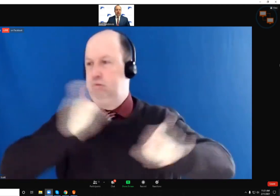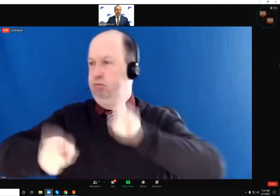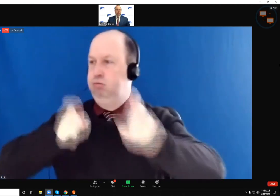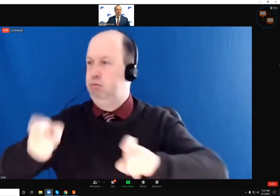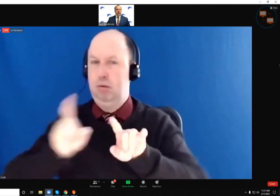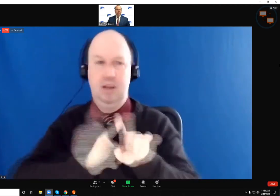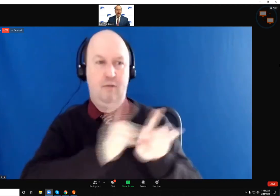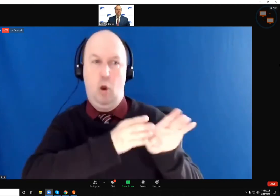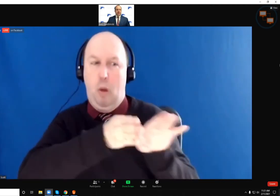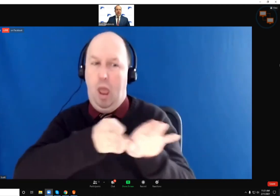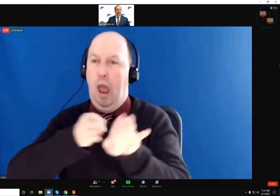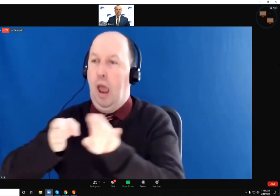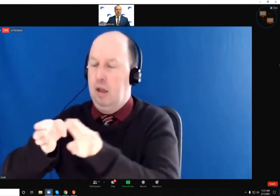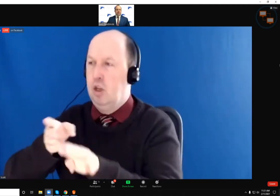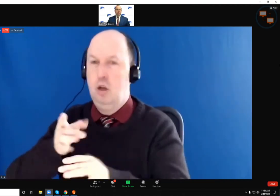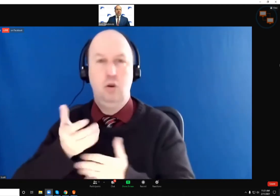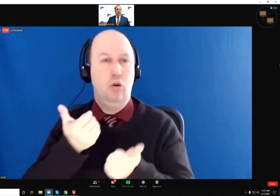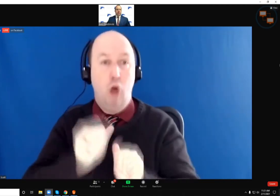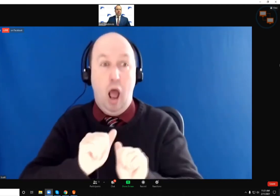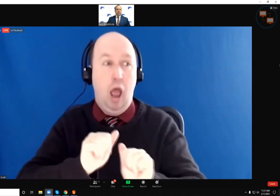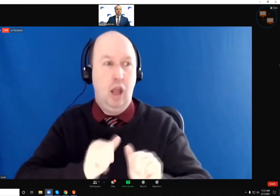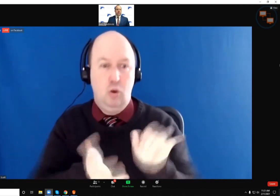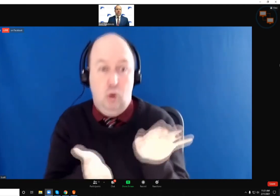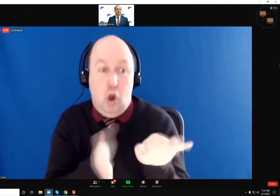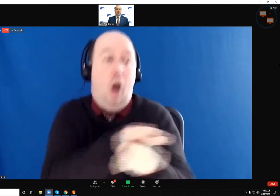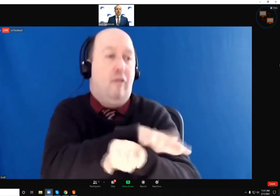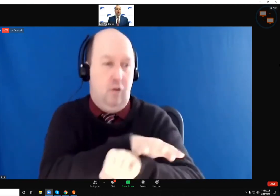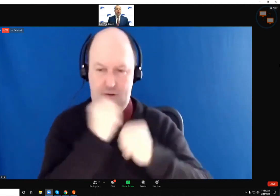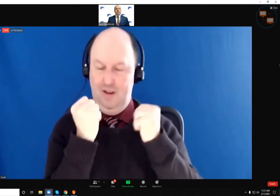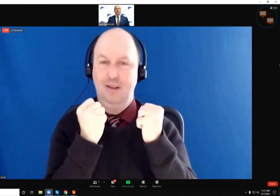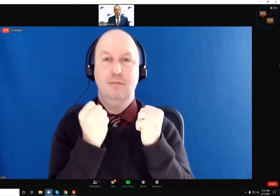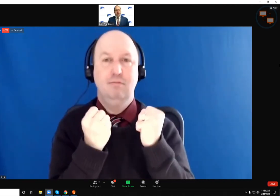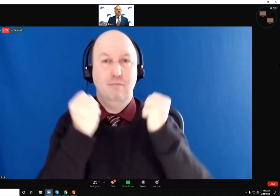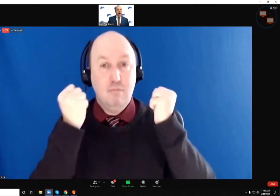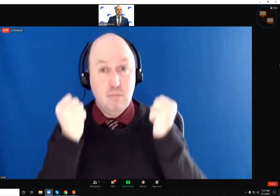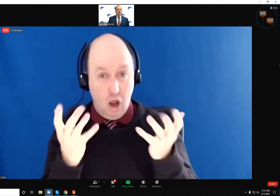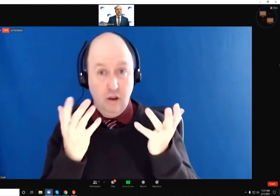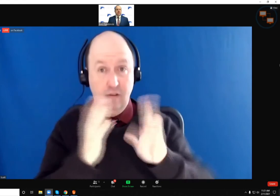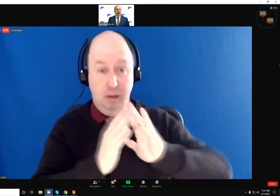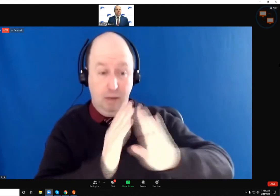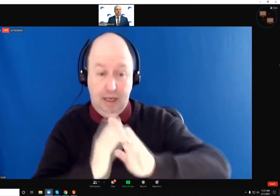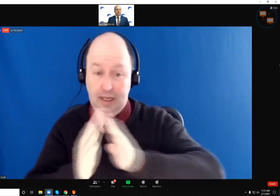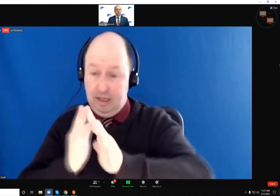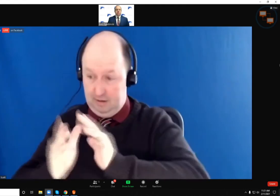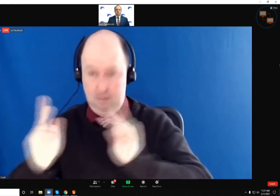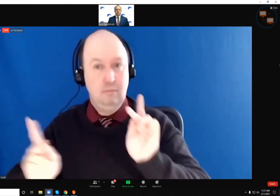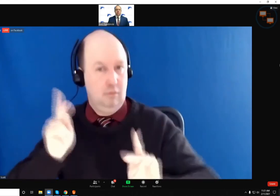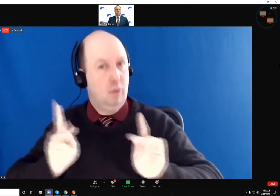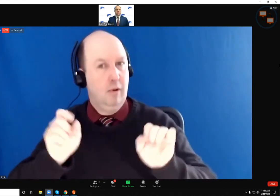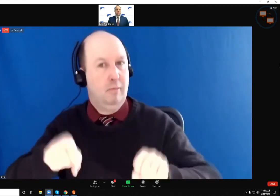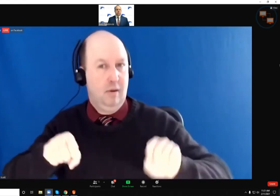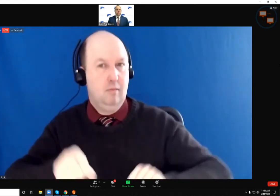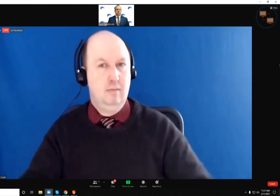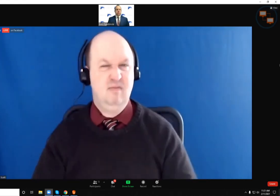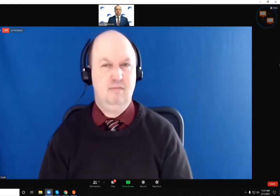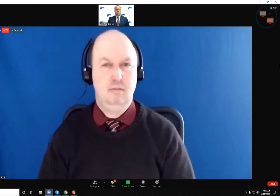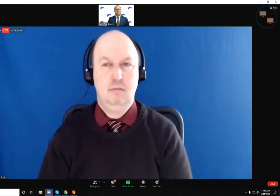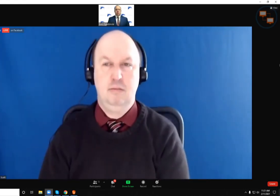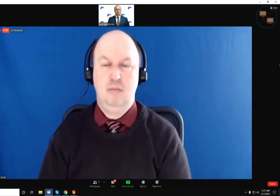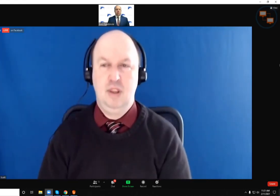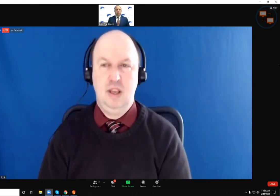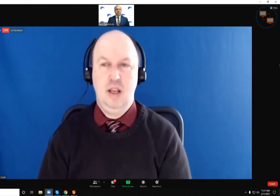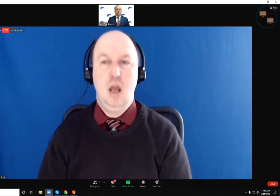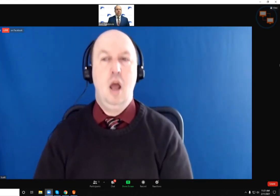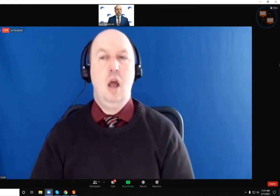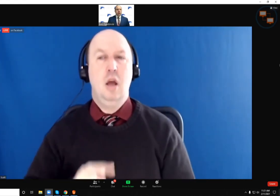Again, to, try to canvas as, as much of those different communities and populations as possible. Okay.